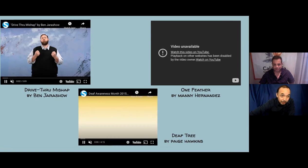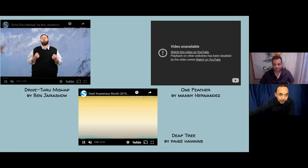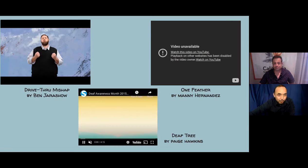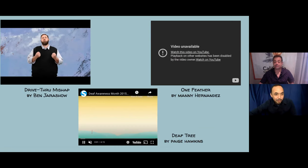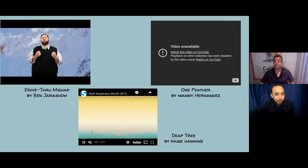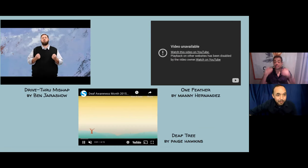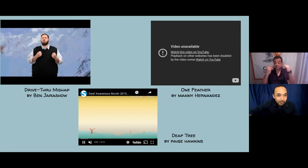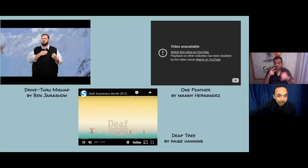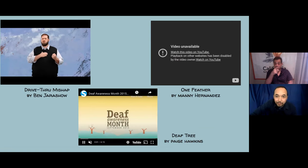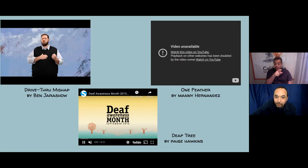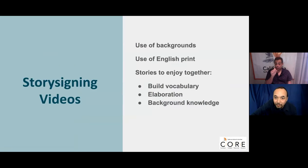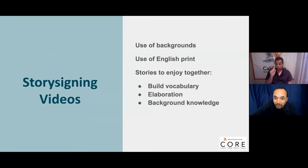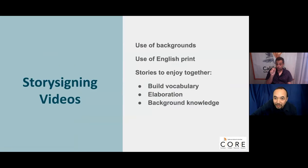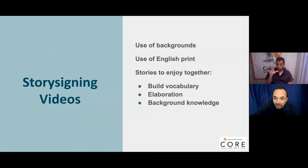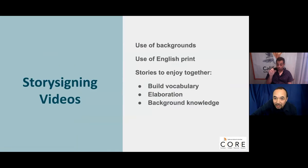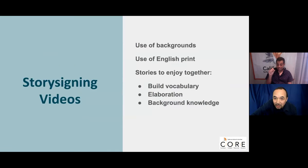I guess we'll get into one.